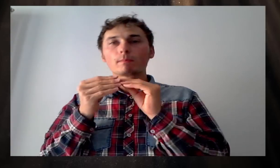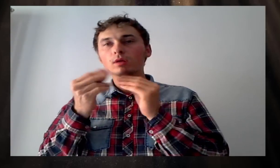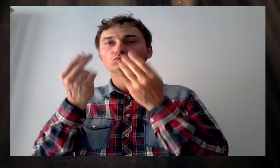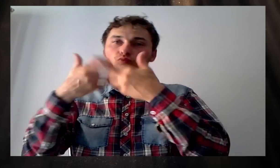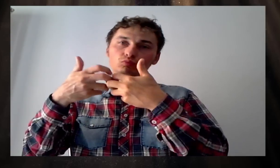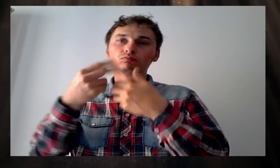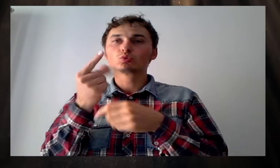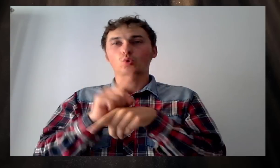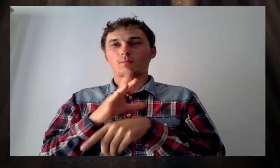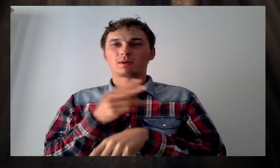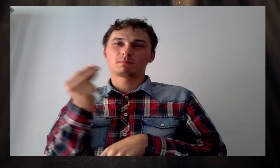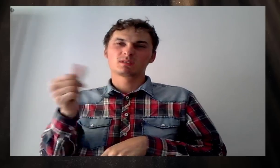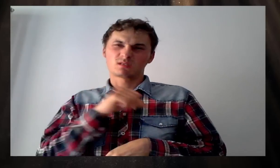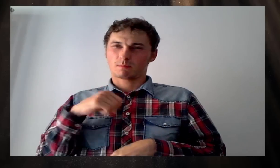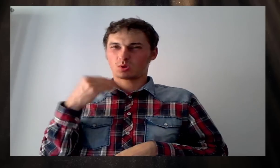I need change this.